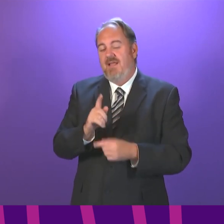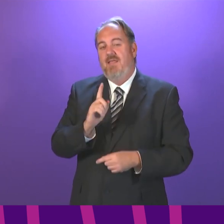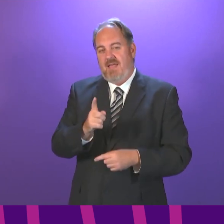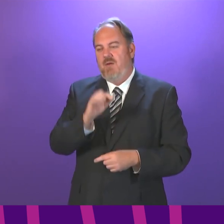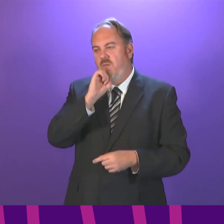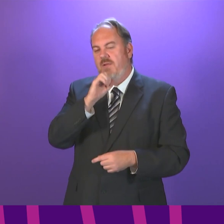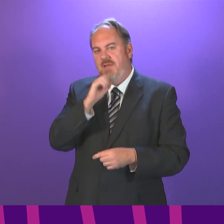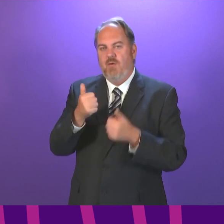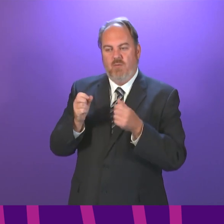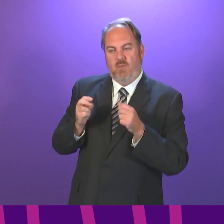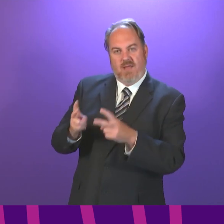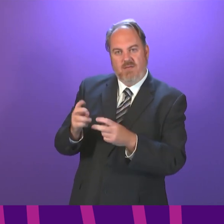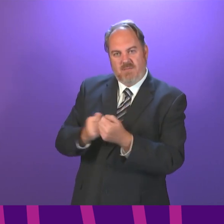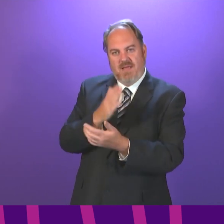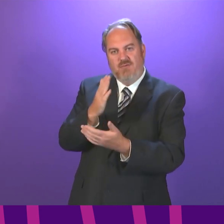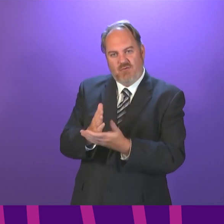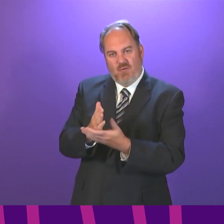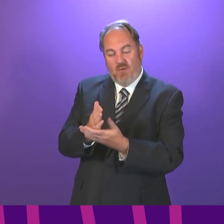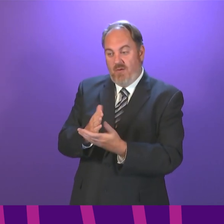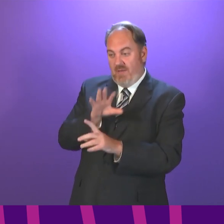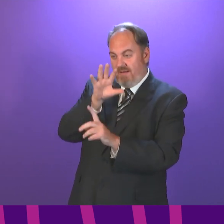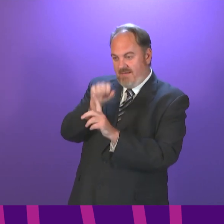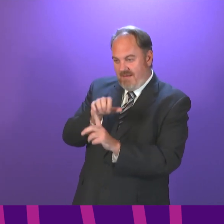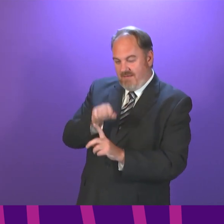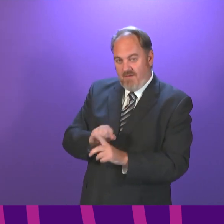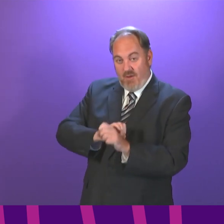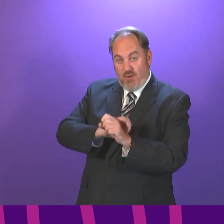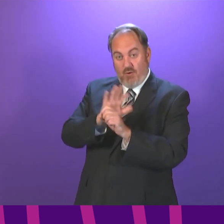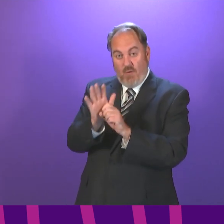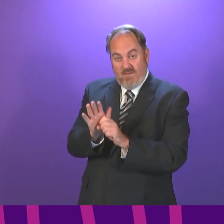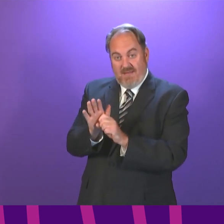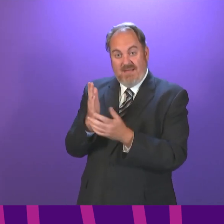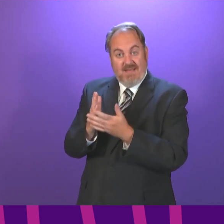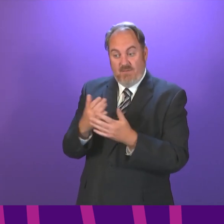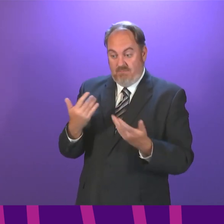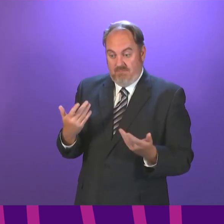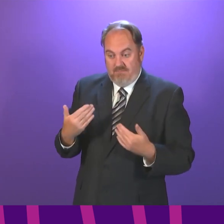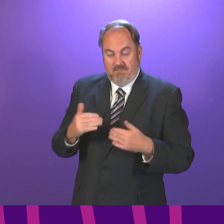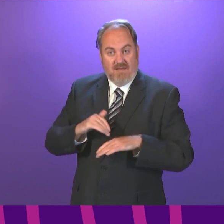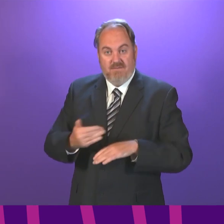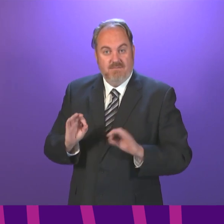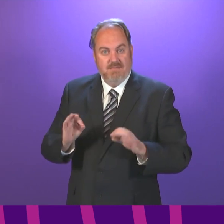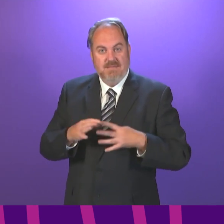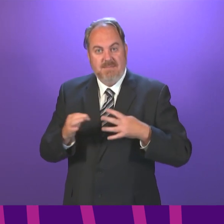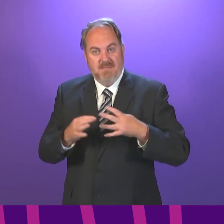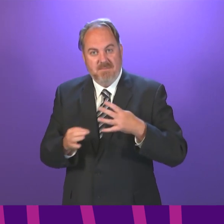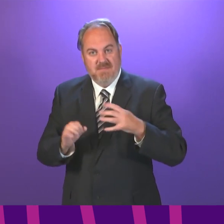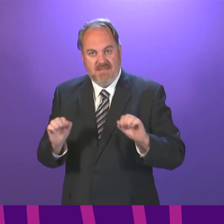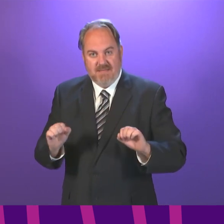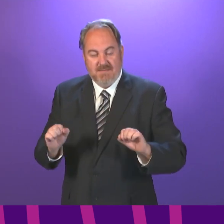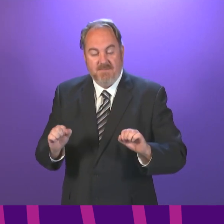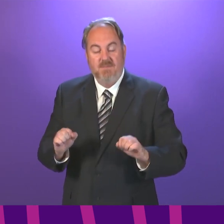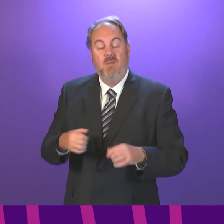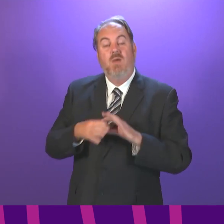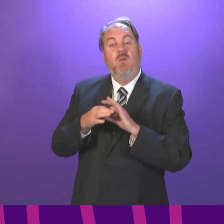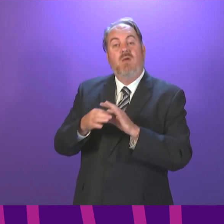way in which COVID can be identified, even in people who do not have symptoms. We are also working with the further and